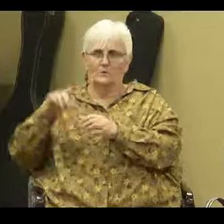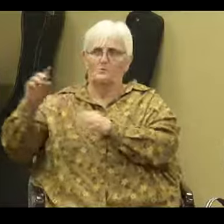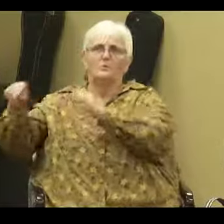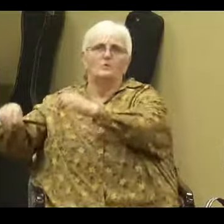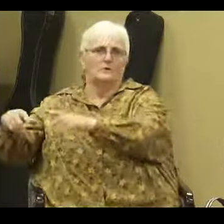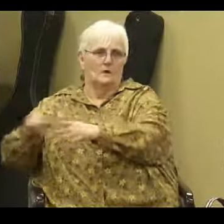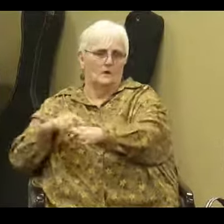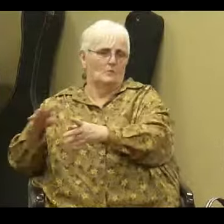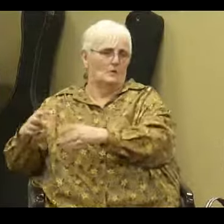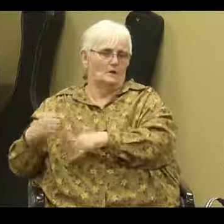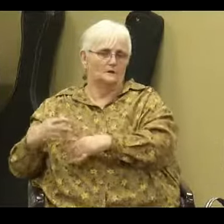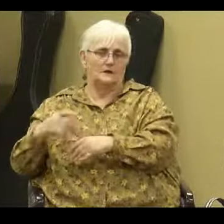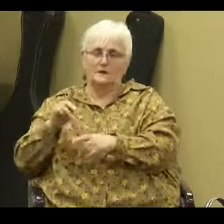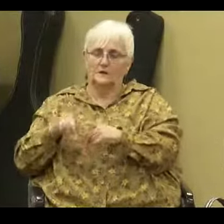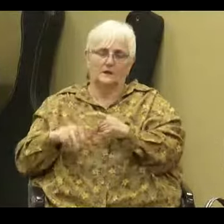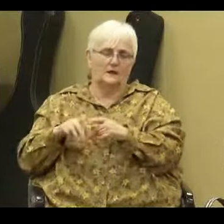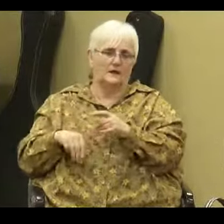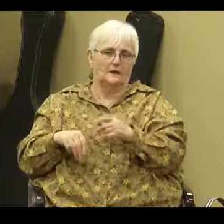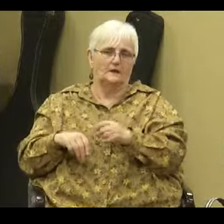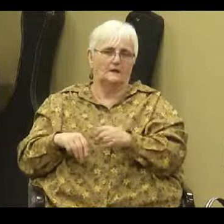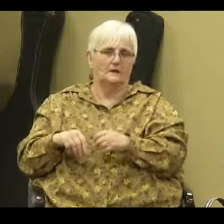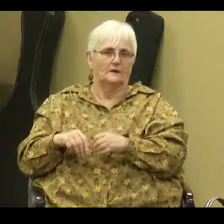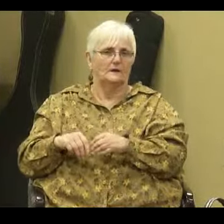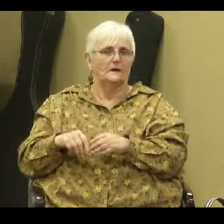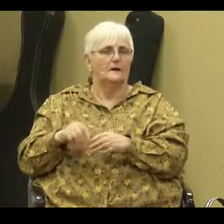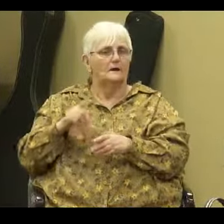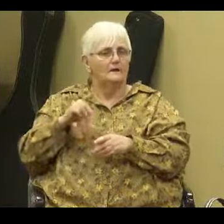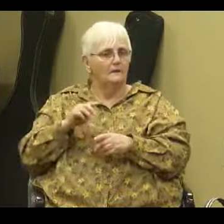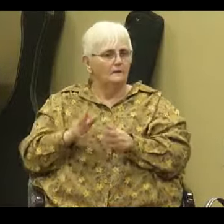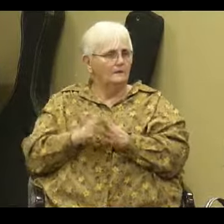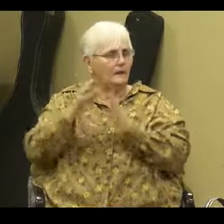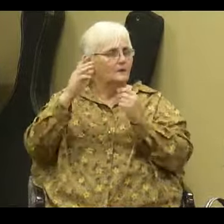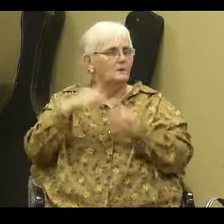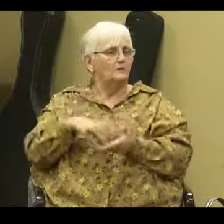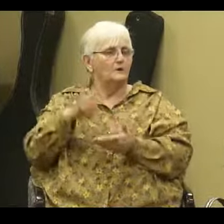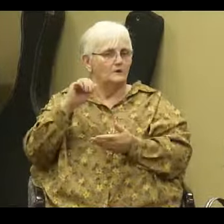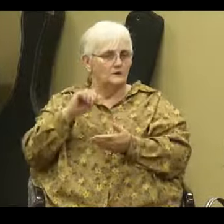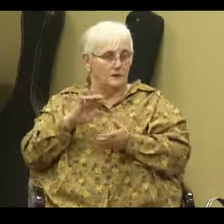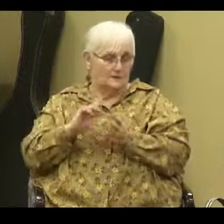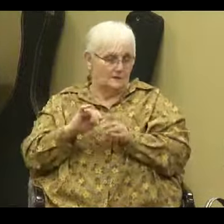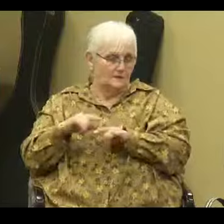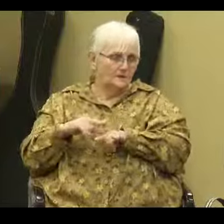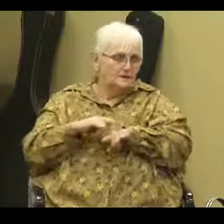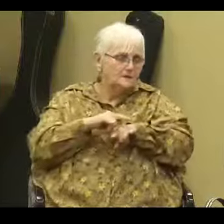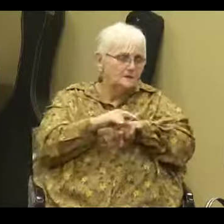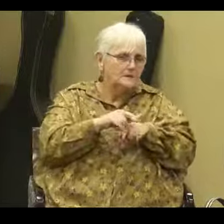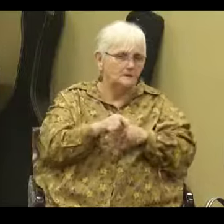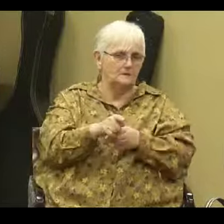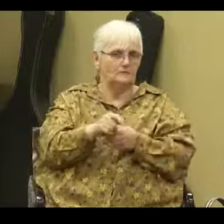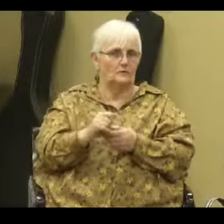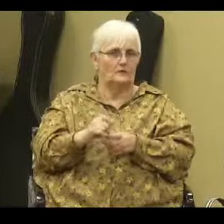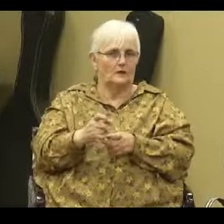I'm not saying you can. Hallelujah. But riches can be deceitful. Amen. And it can choke out